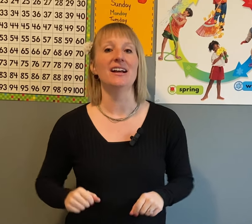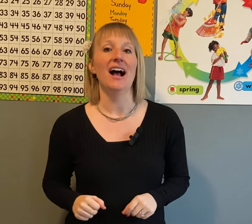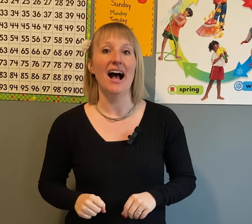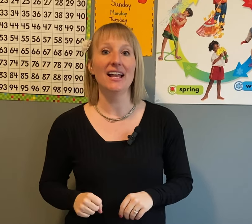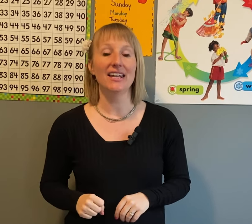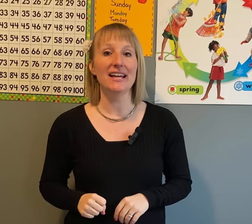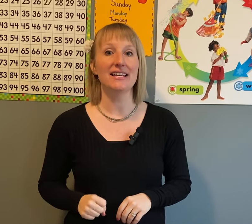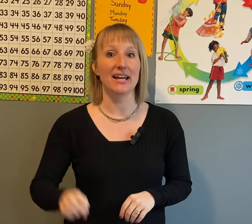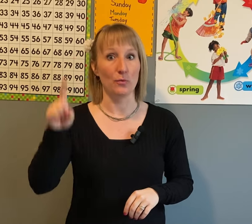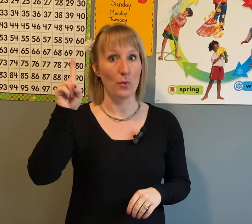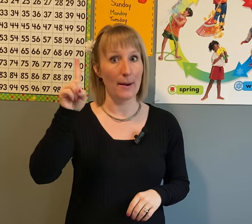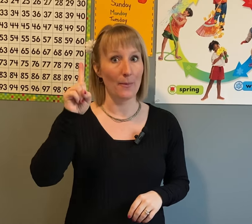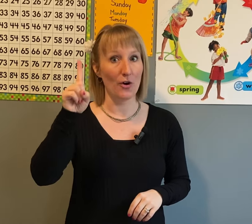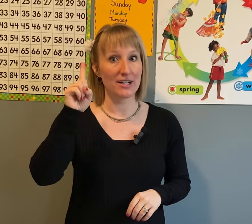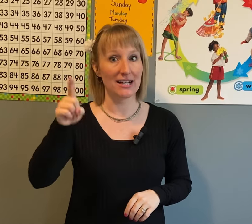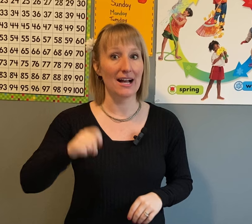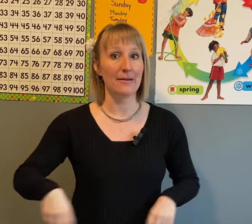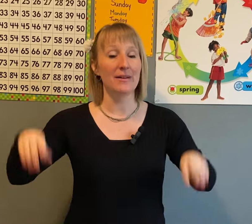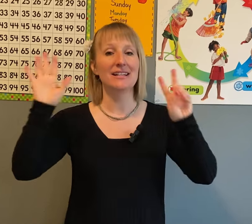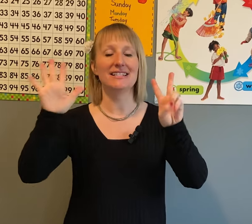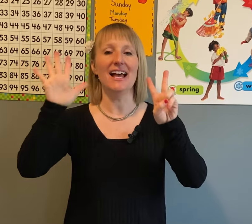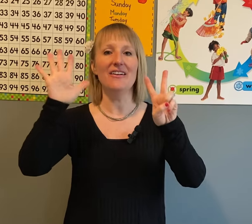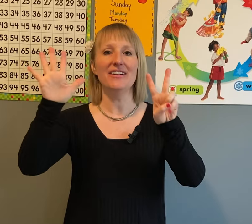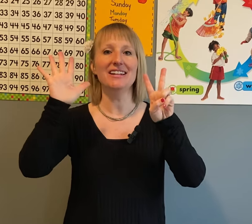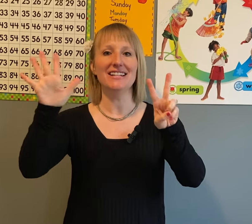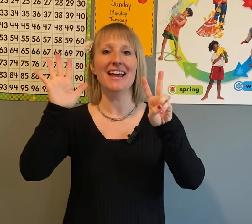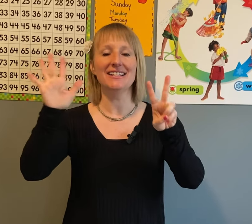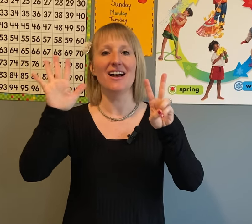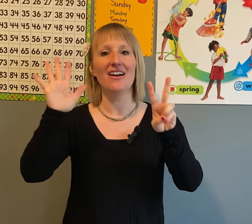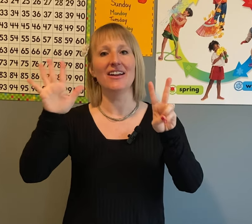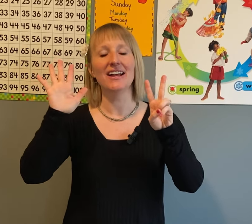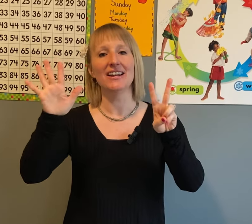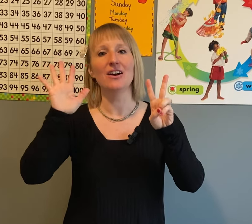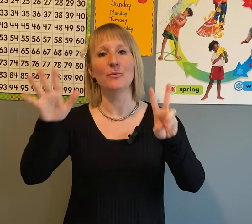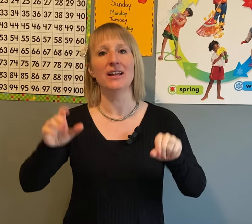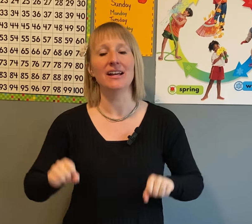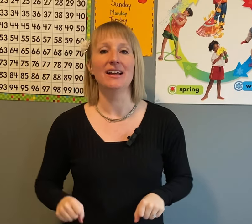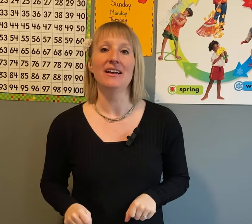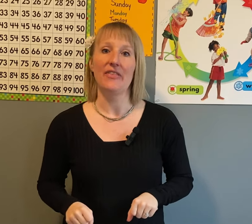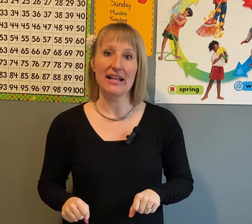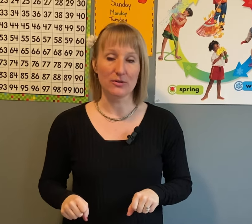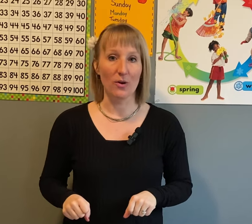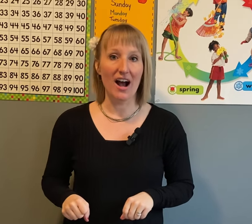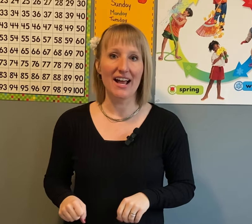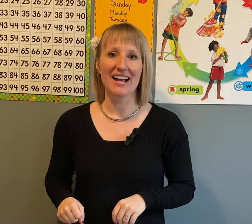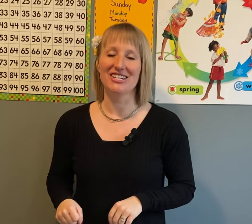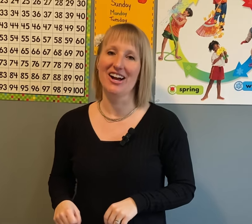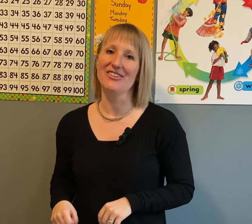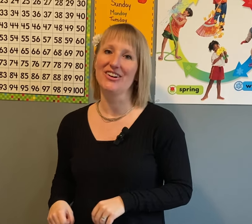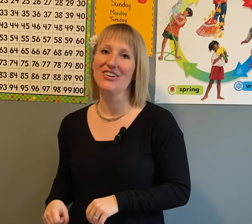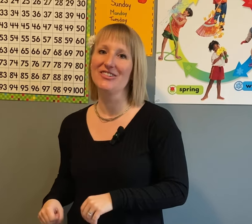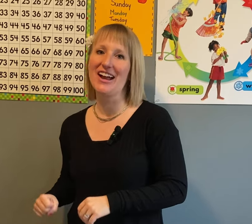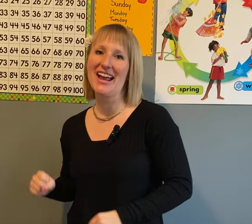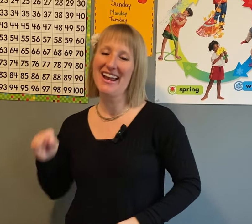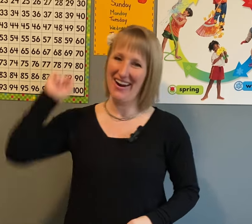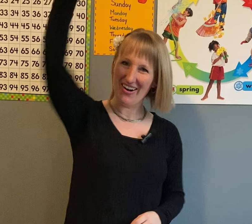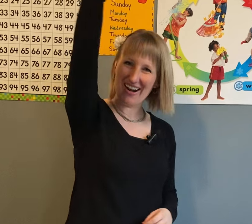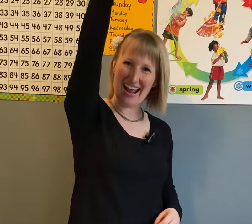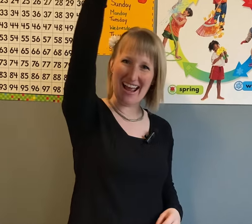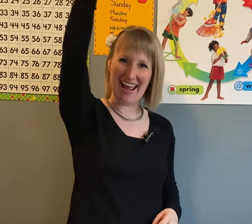I like it one more time. Seven days are in a week. That's why I shout hooray. Hooray!